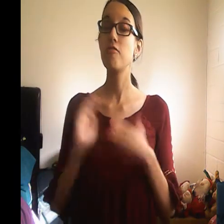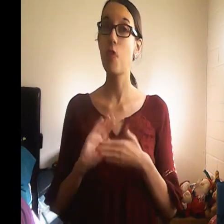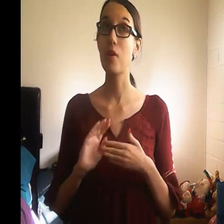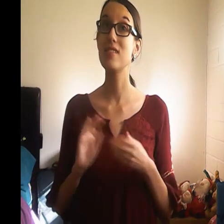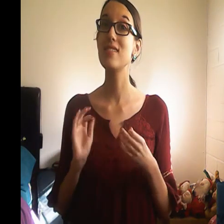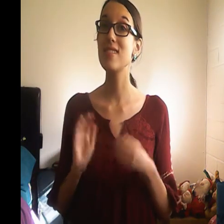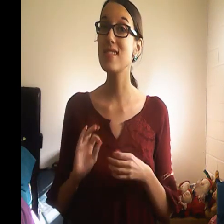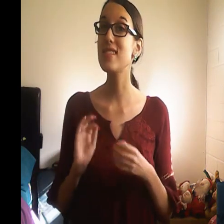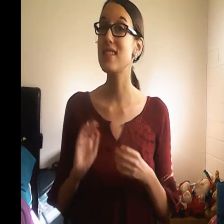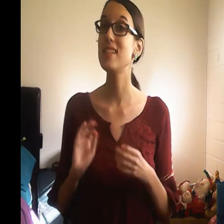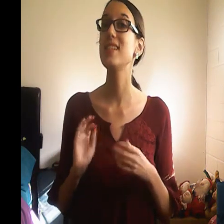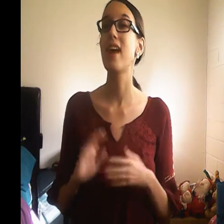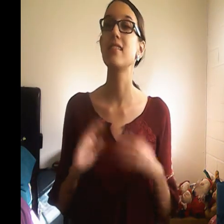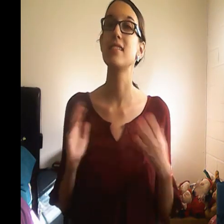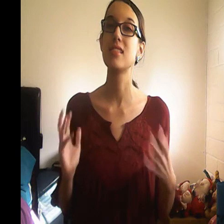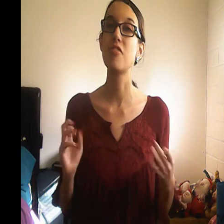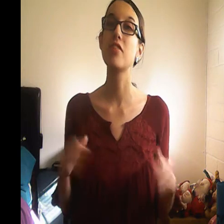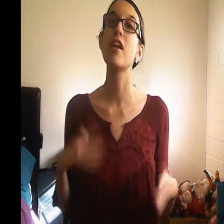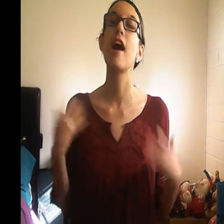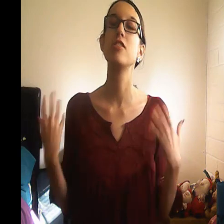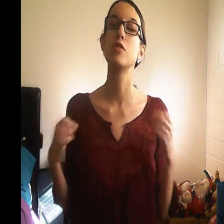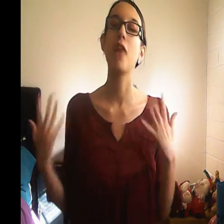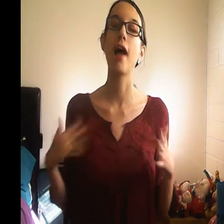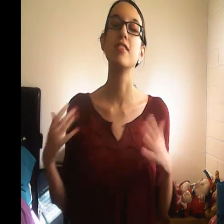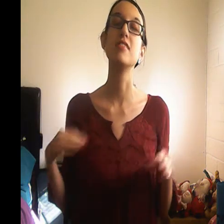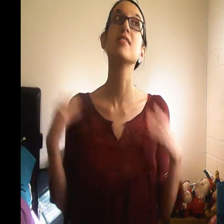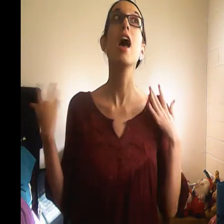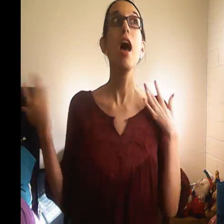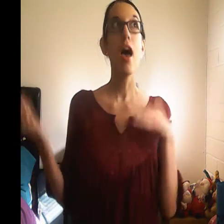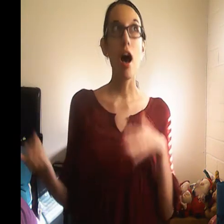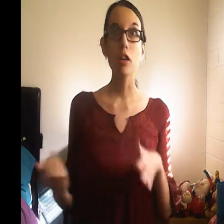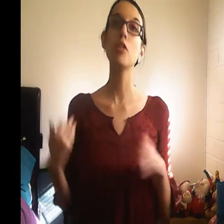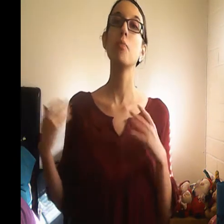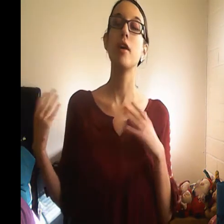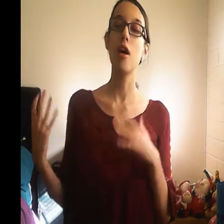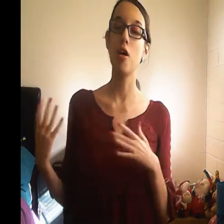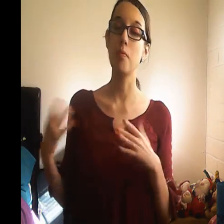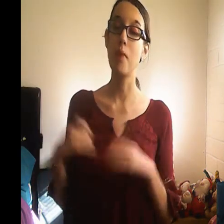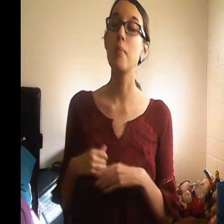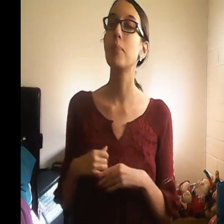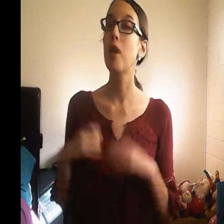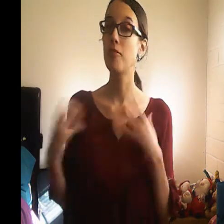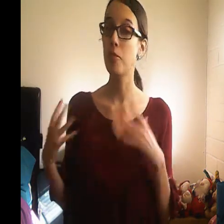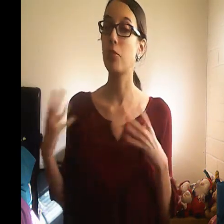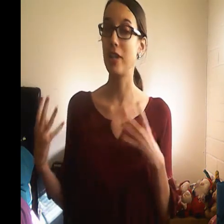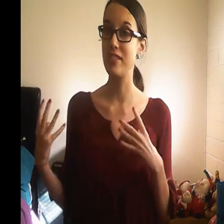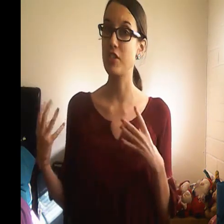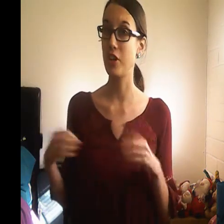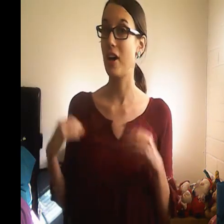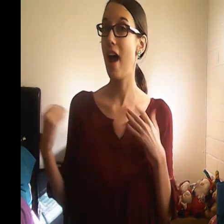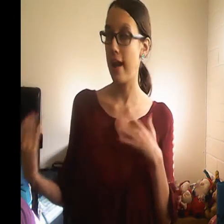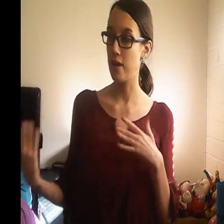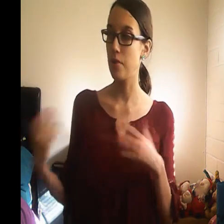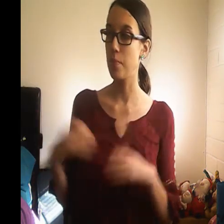$16.97 i do know that is a little bit um of a pricier item than